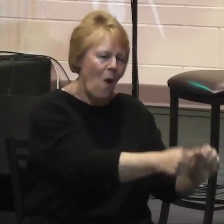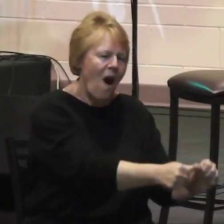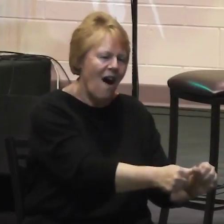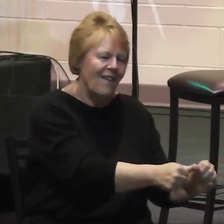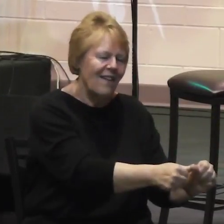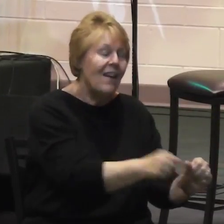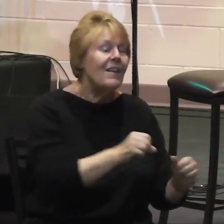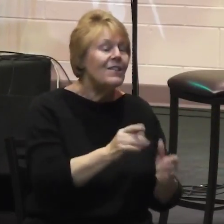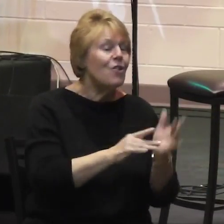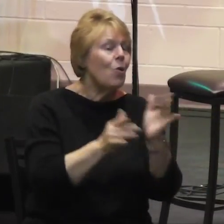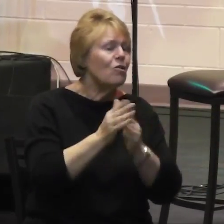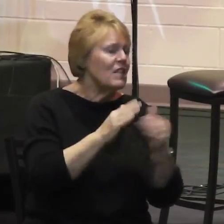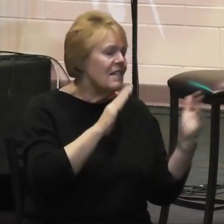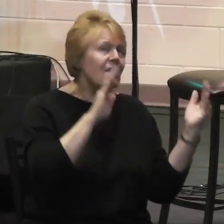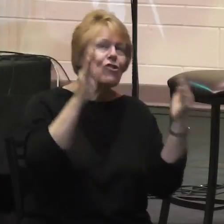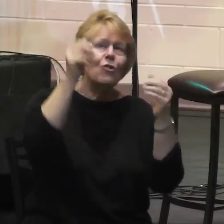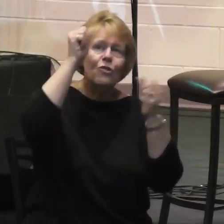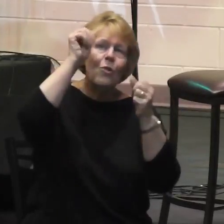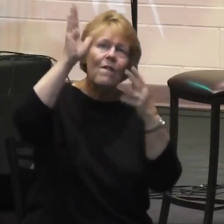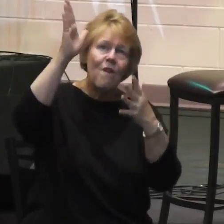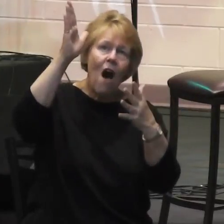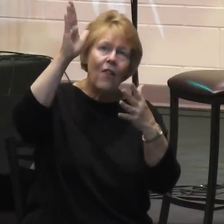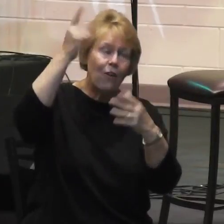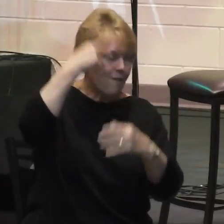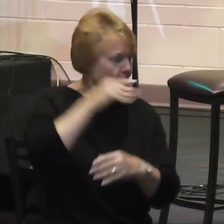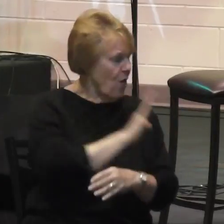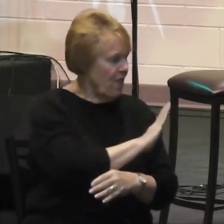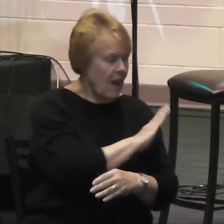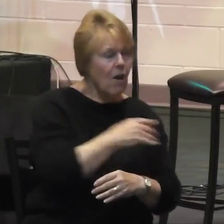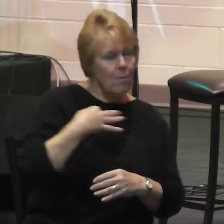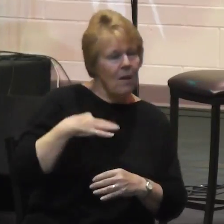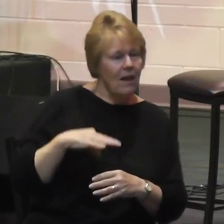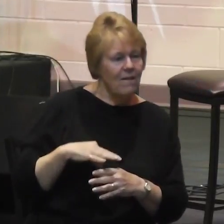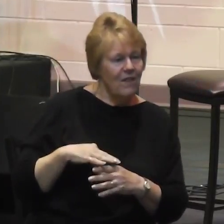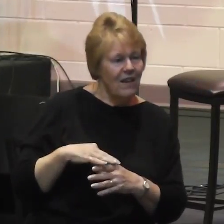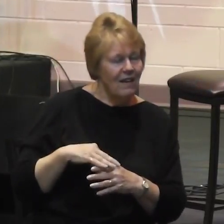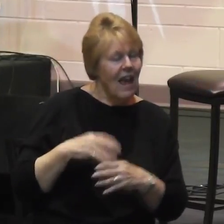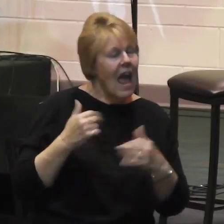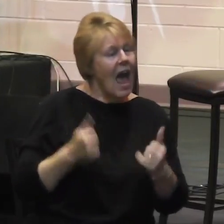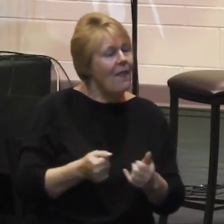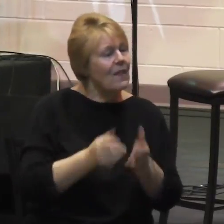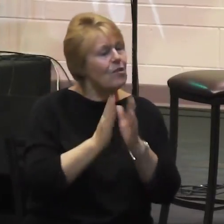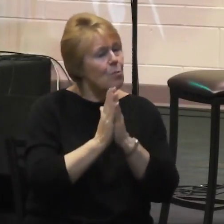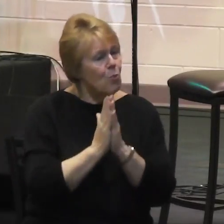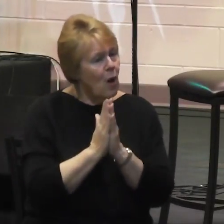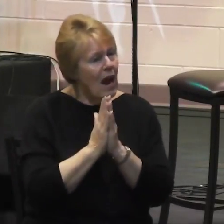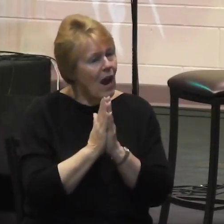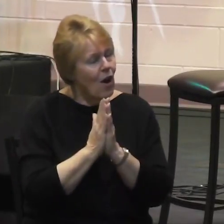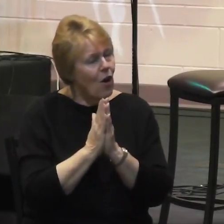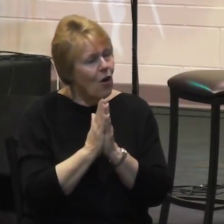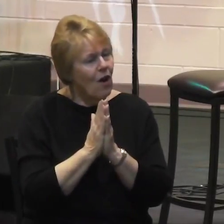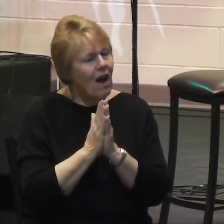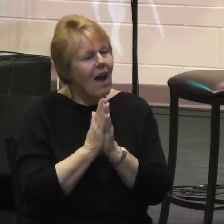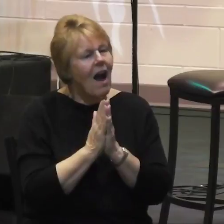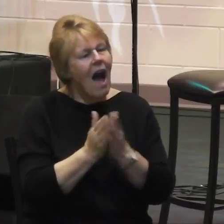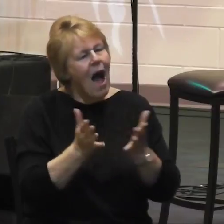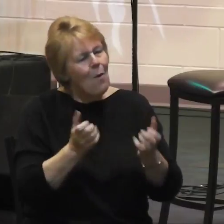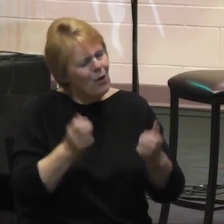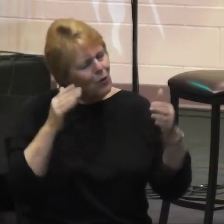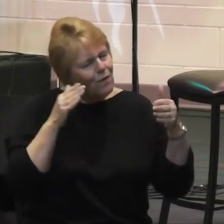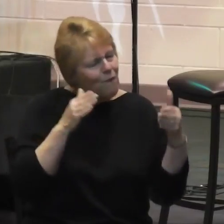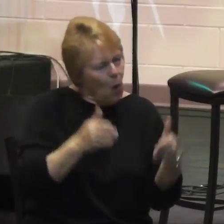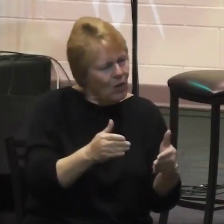in prayer on their behalf. And distinct in the prayer that he gives is a portion that I want to spend a little bit more time